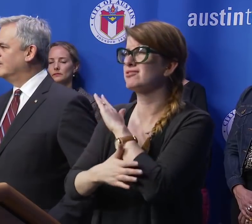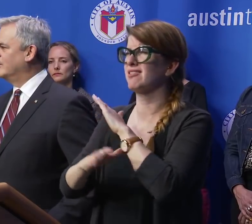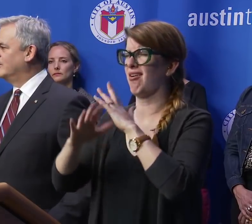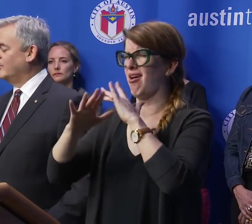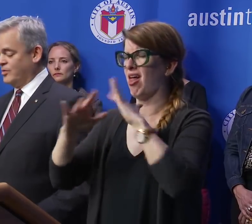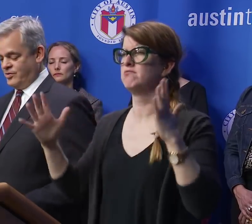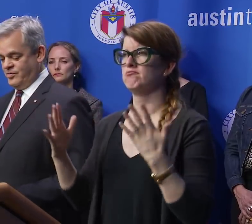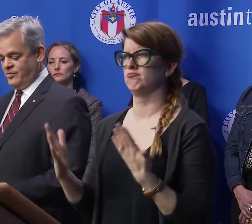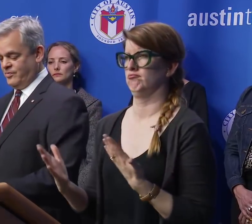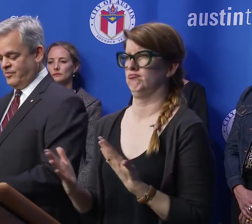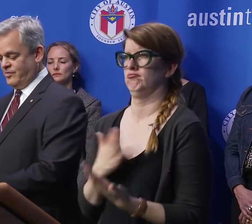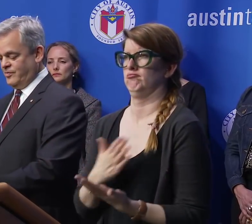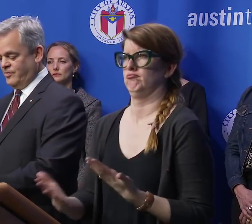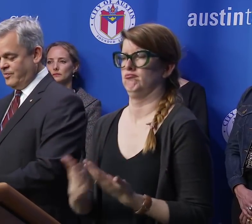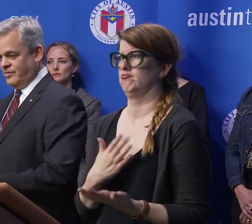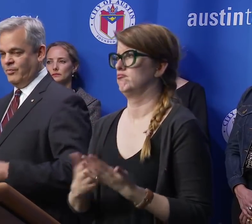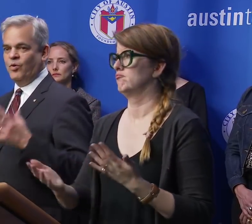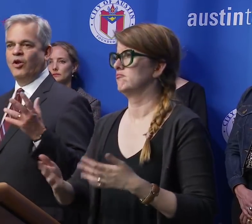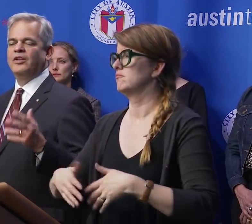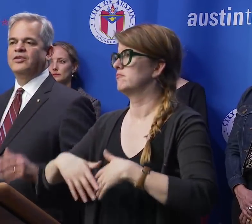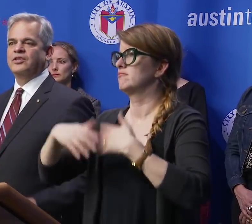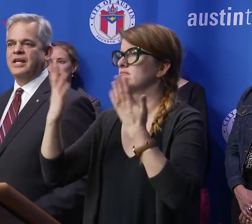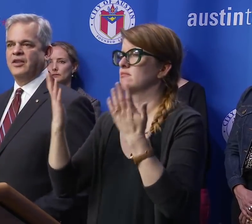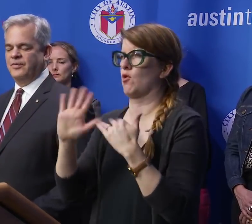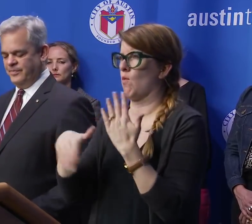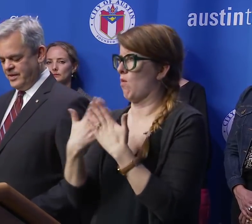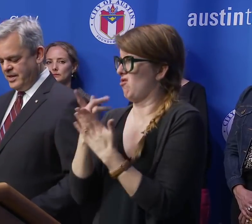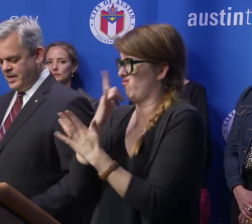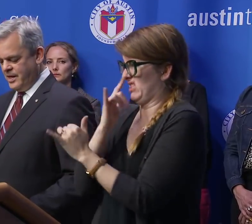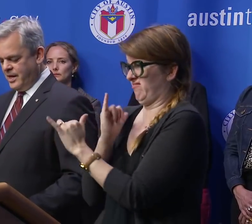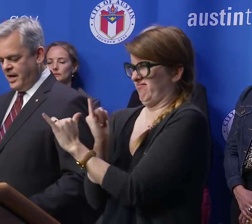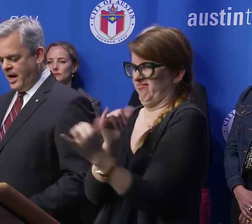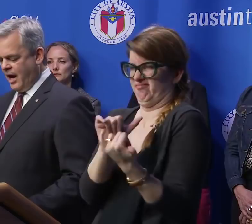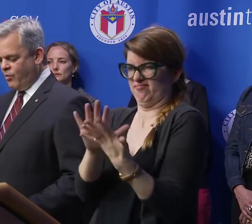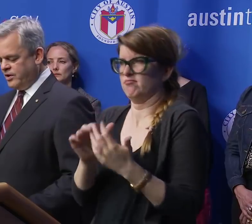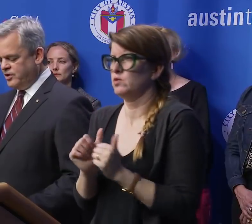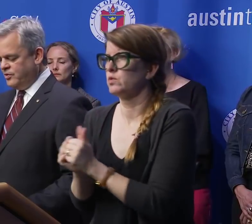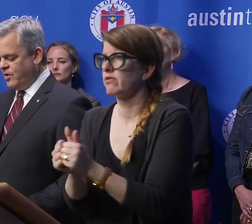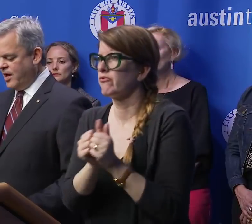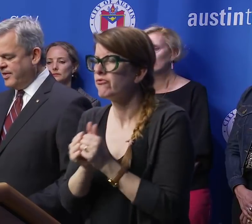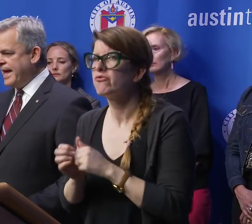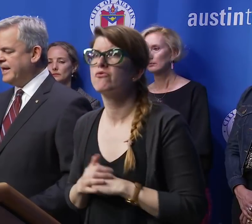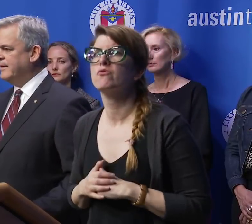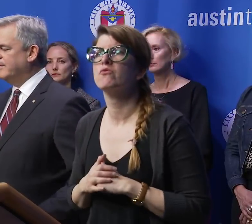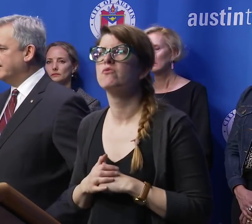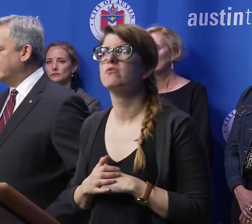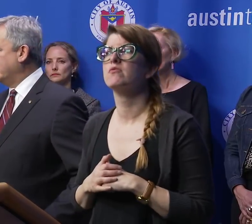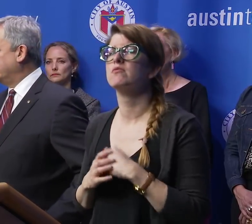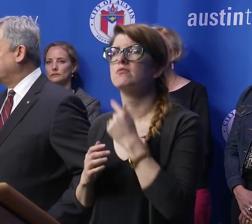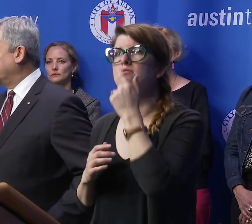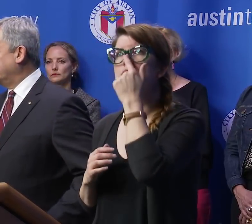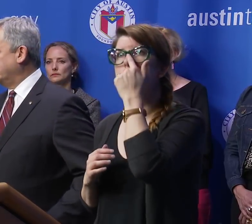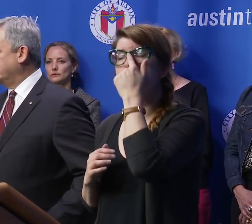we're all in this together. I want to thank